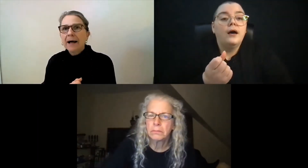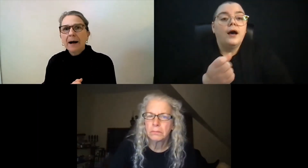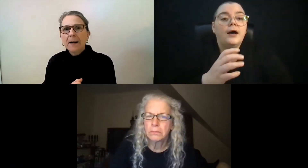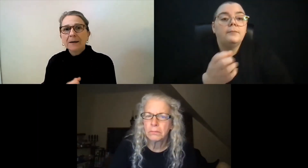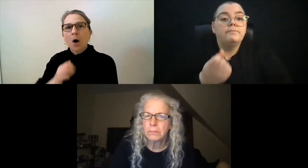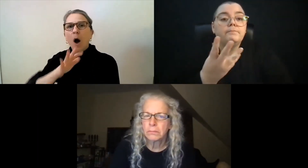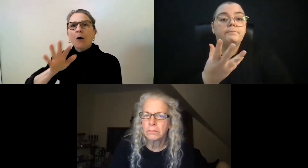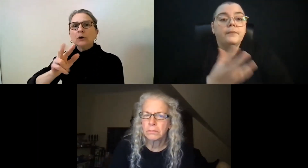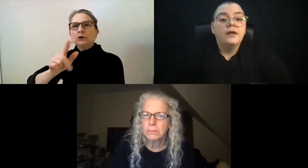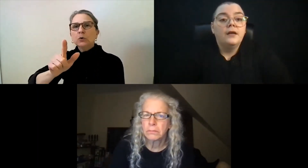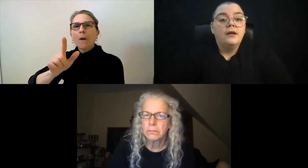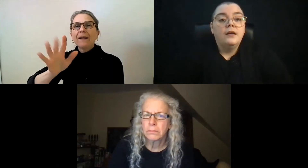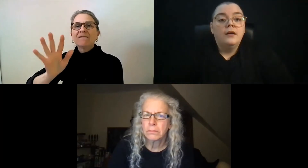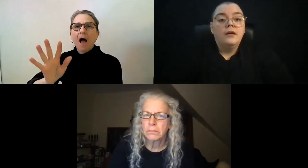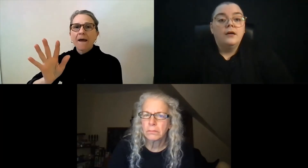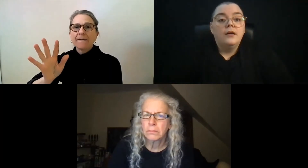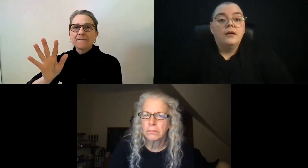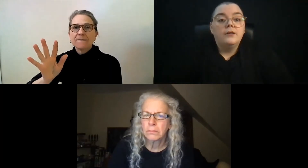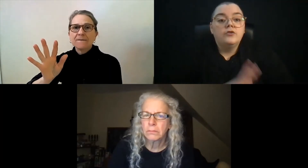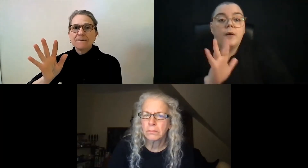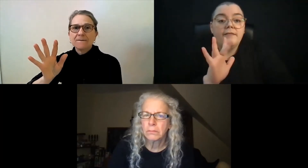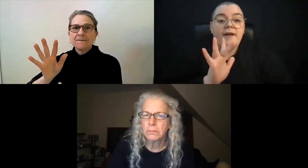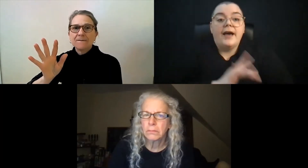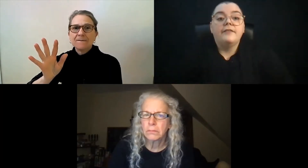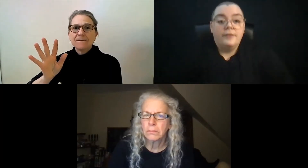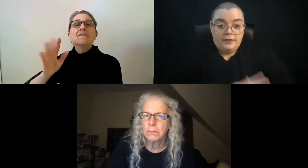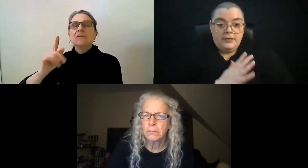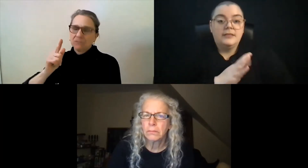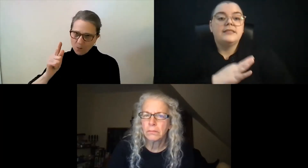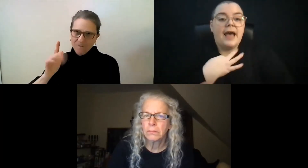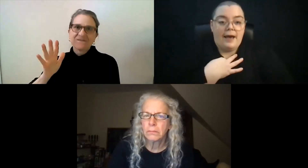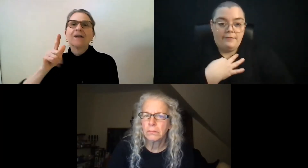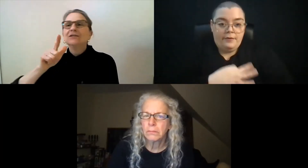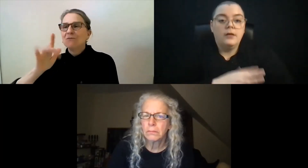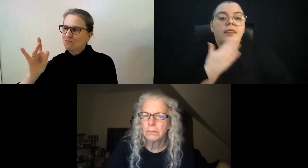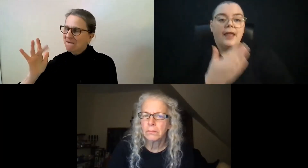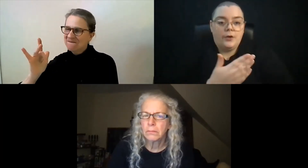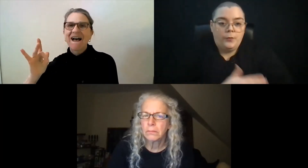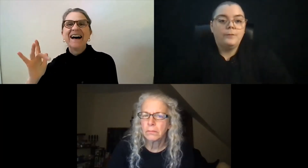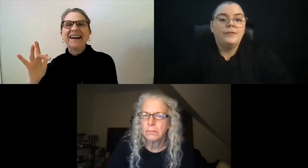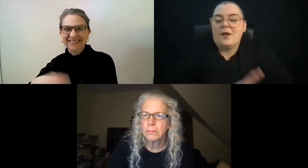25 staff.